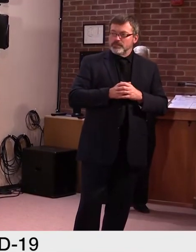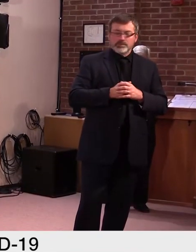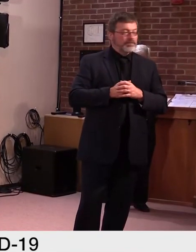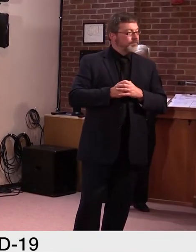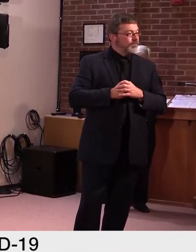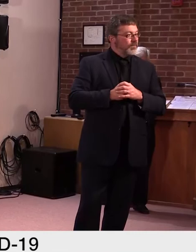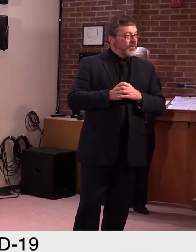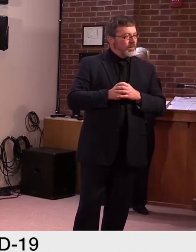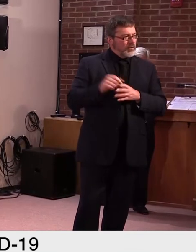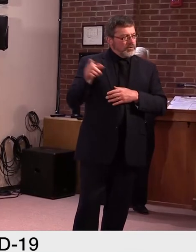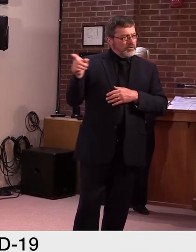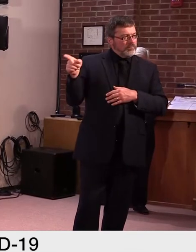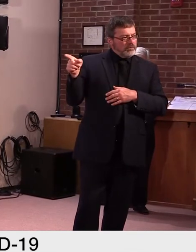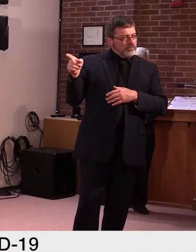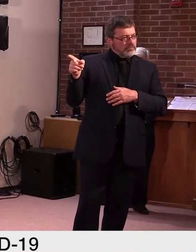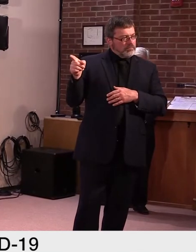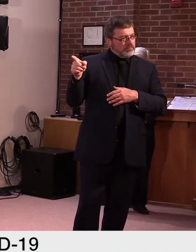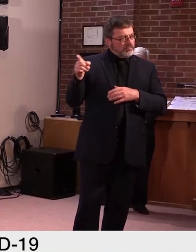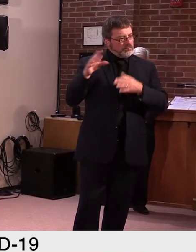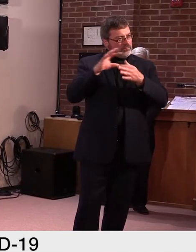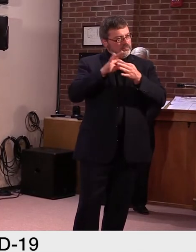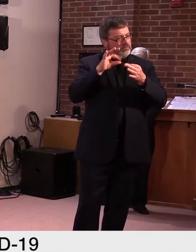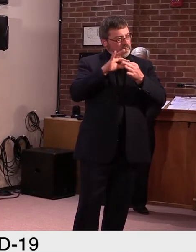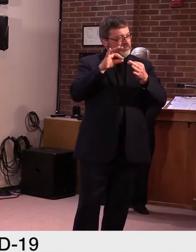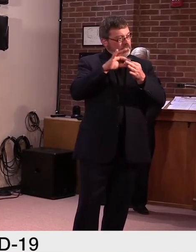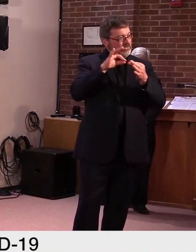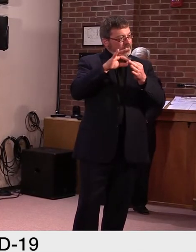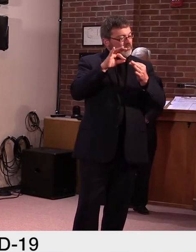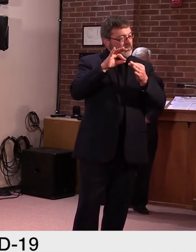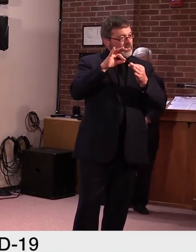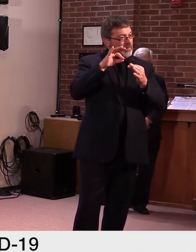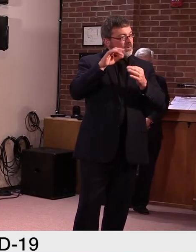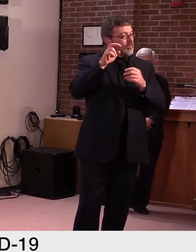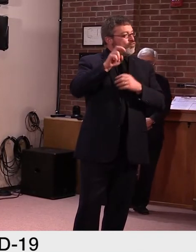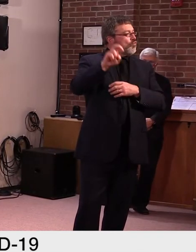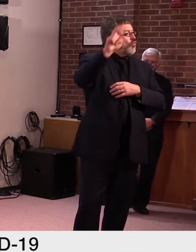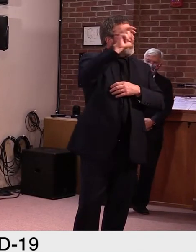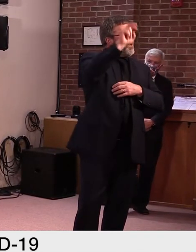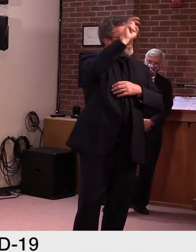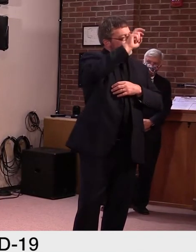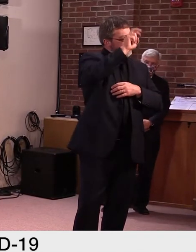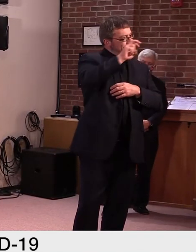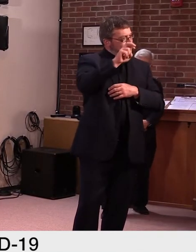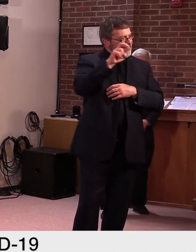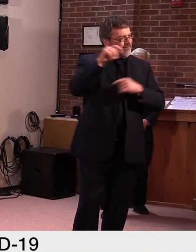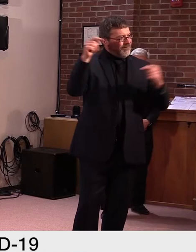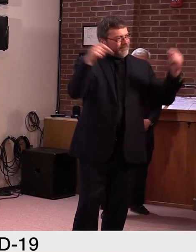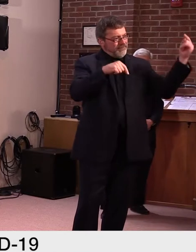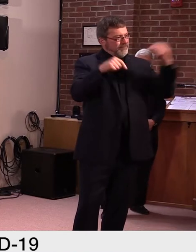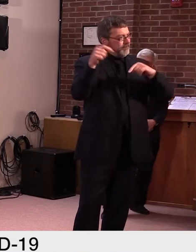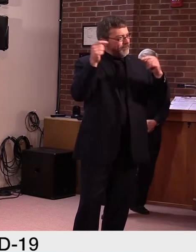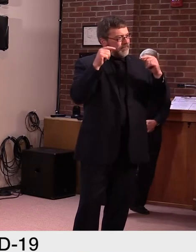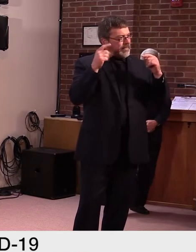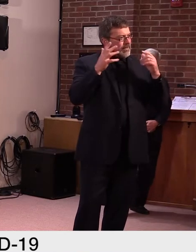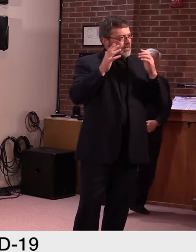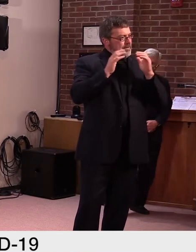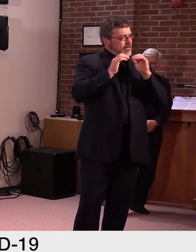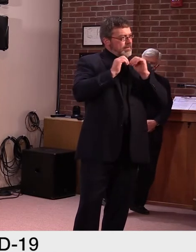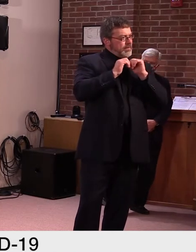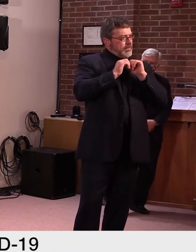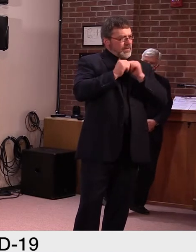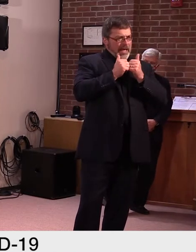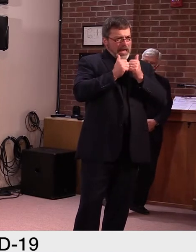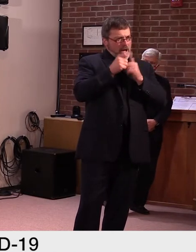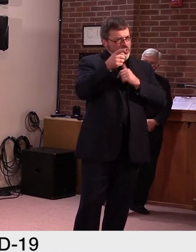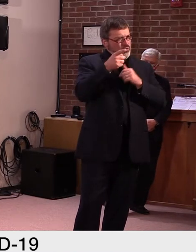and I was wondering how we've been compiling these travel rates. Is this recording data from, from different businesses? we still